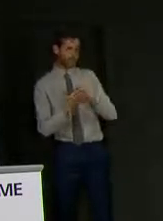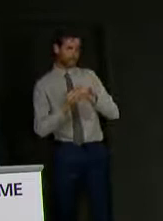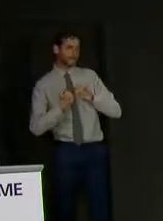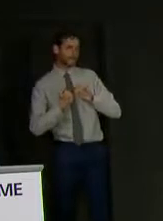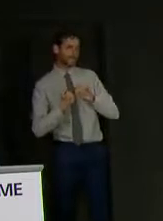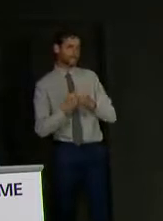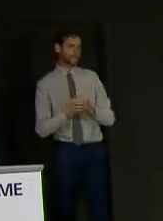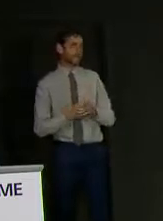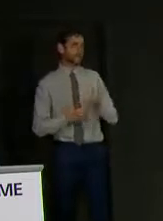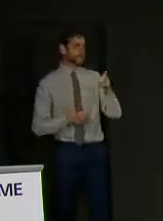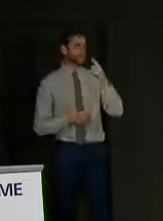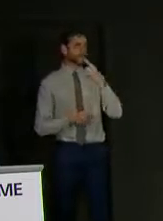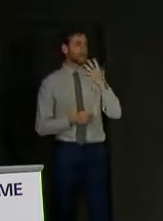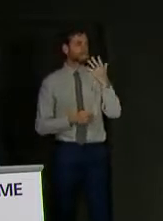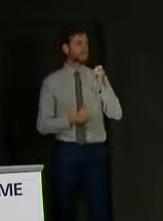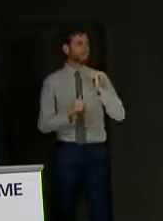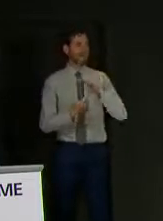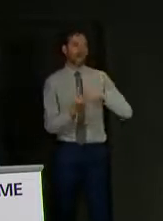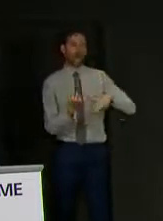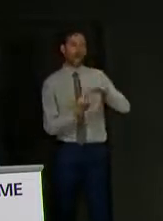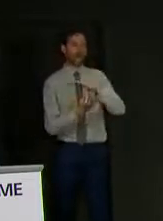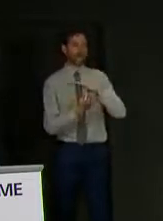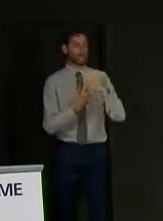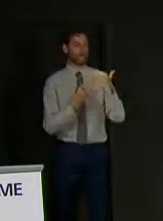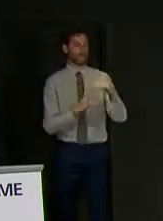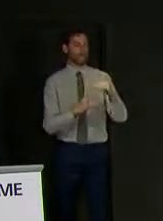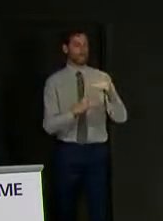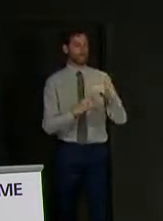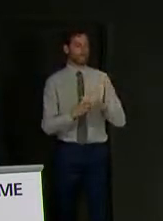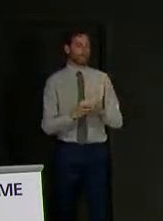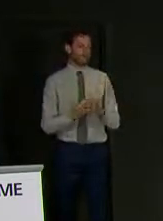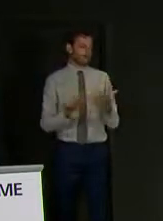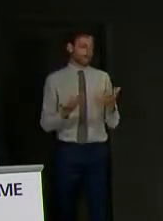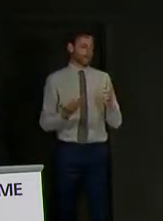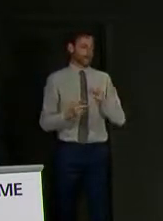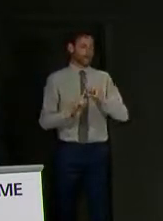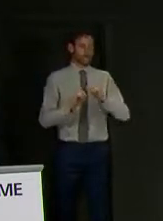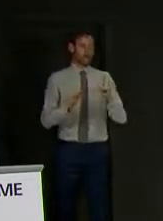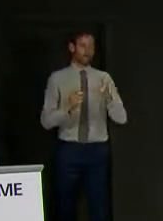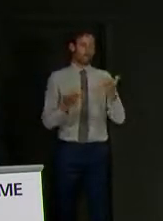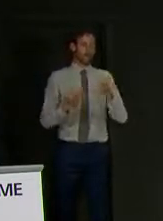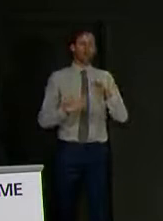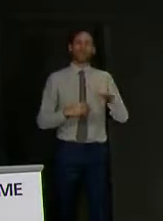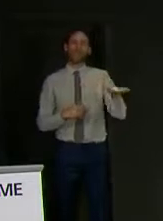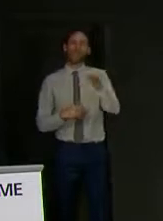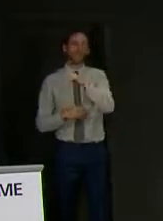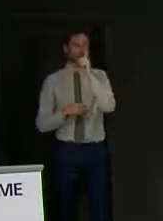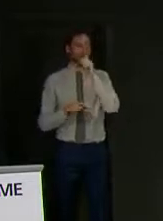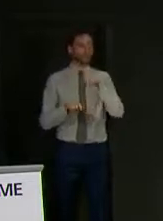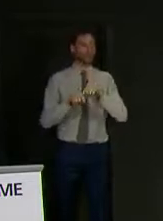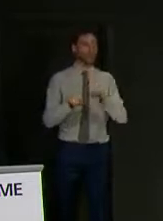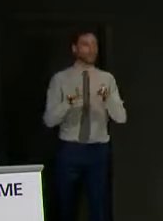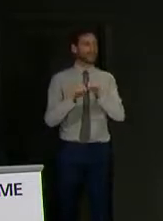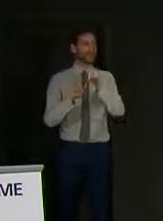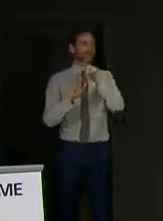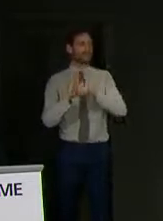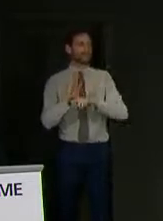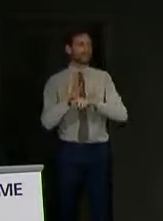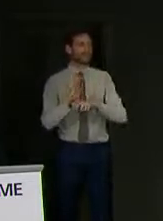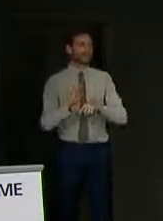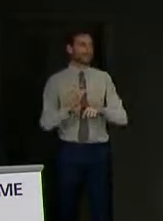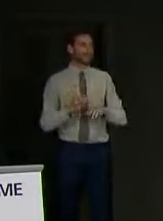mile guide but there may not be exact advice for every single situation. Does this open up the prospect of rules being